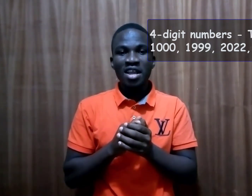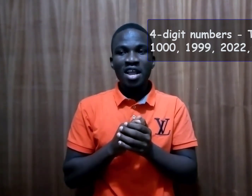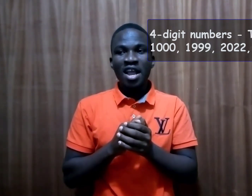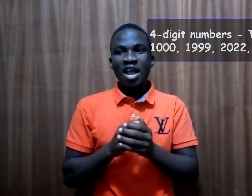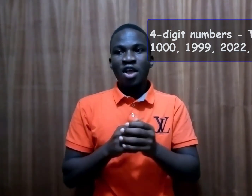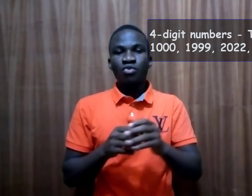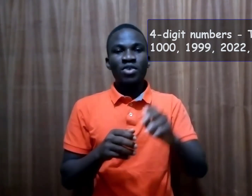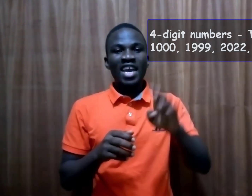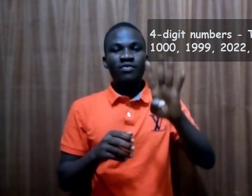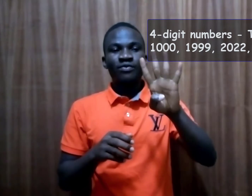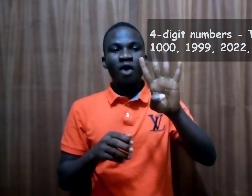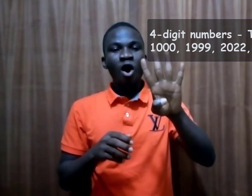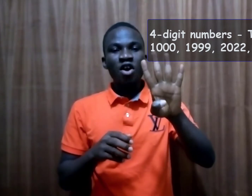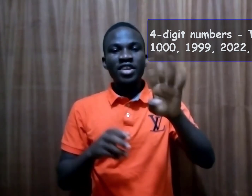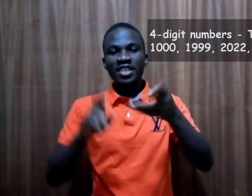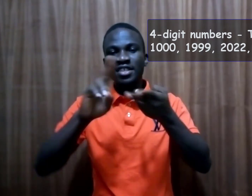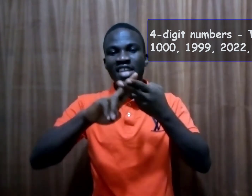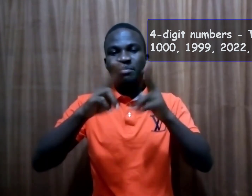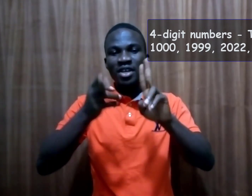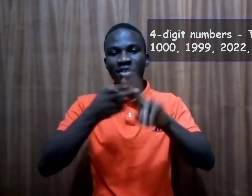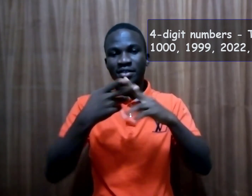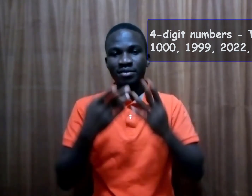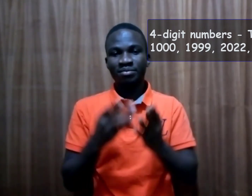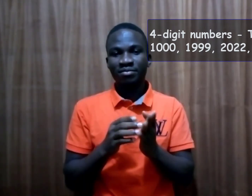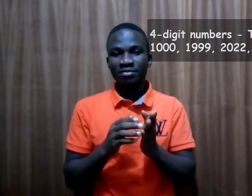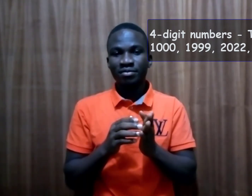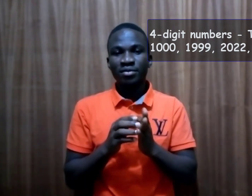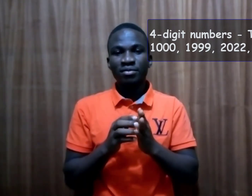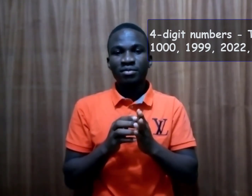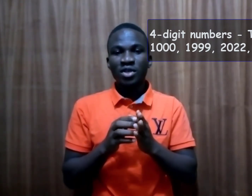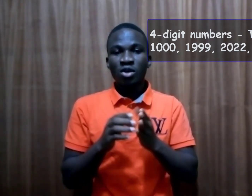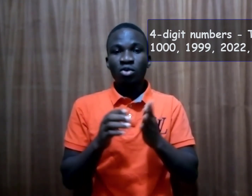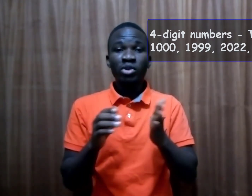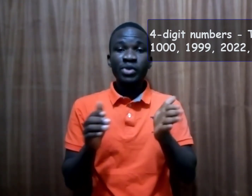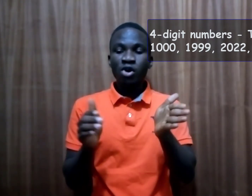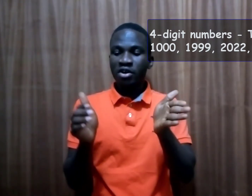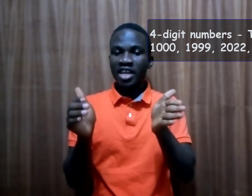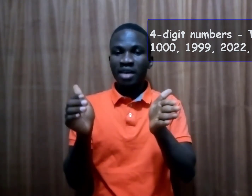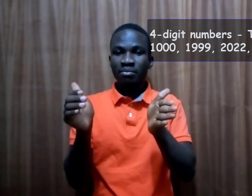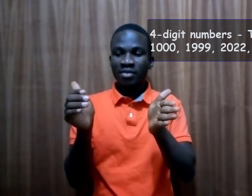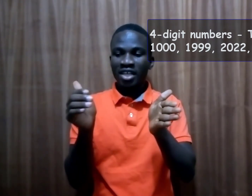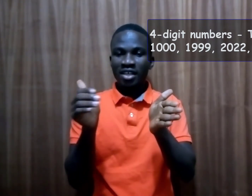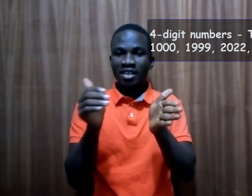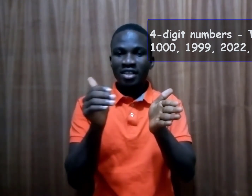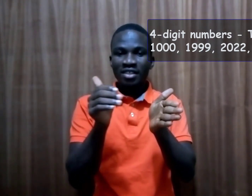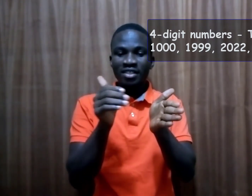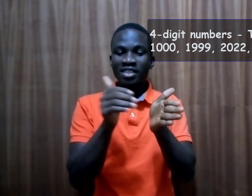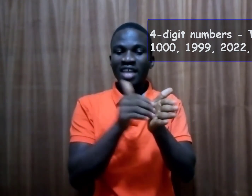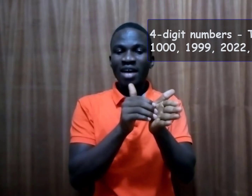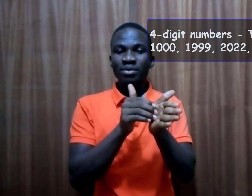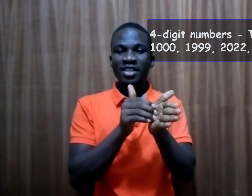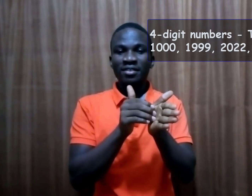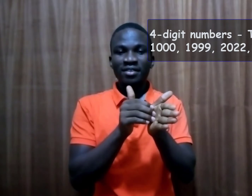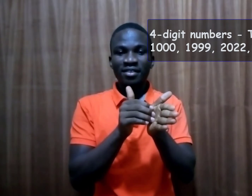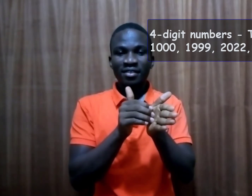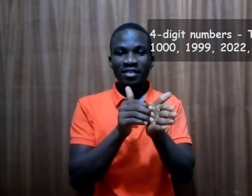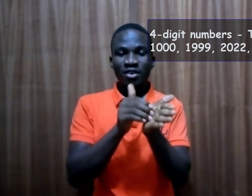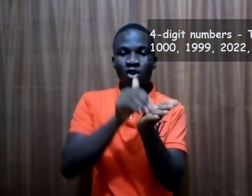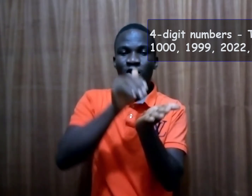We have four digit numbers which we call them talents. Thousands or